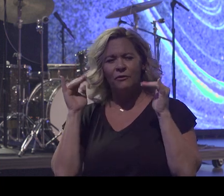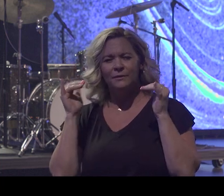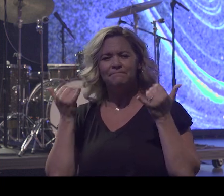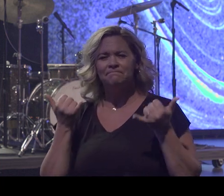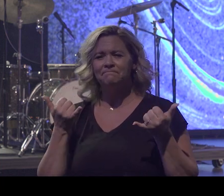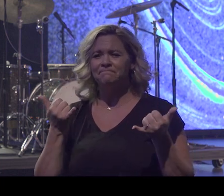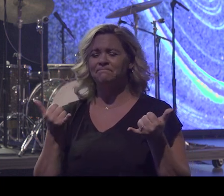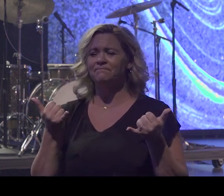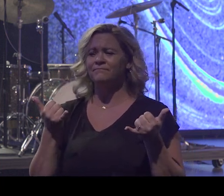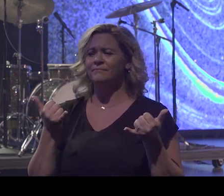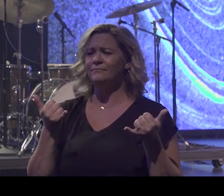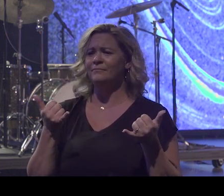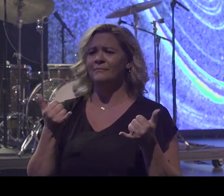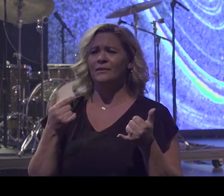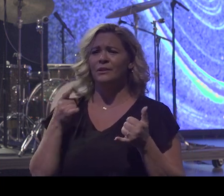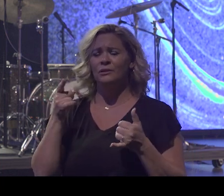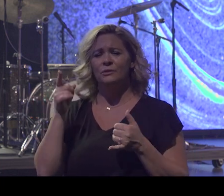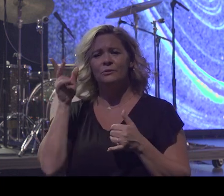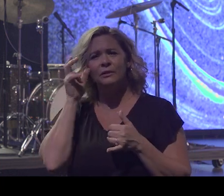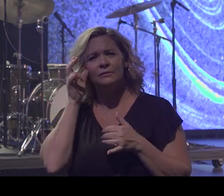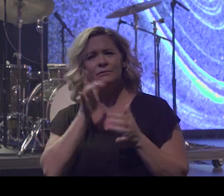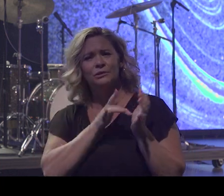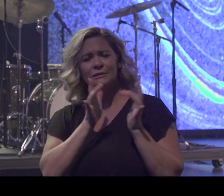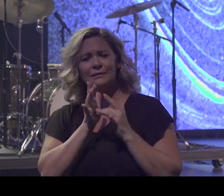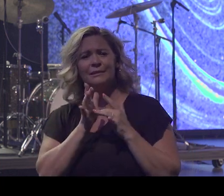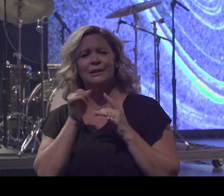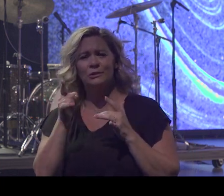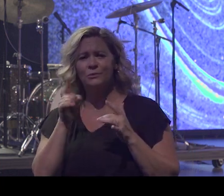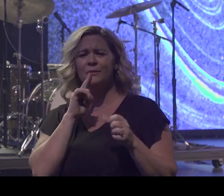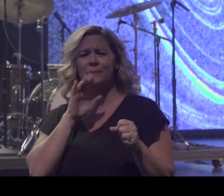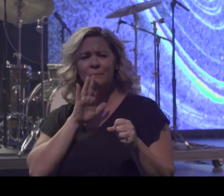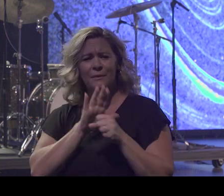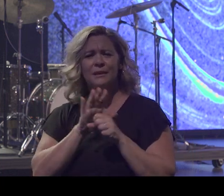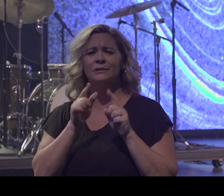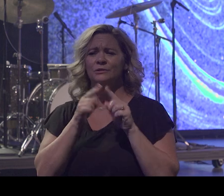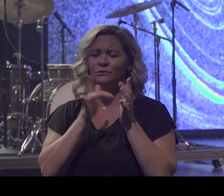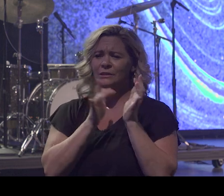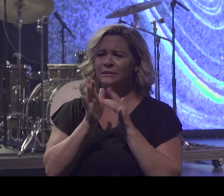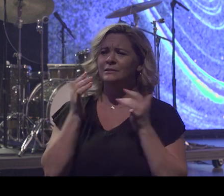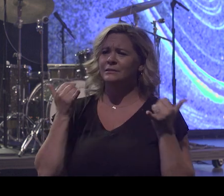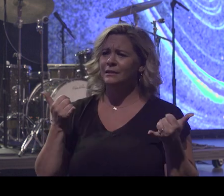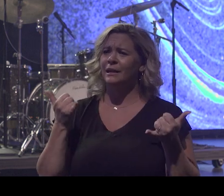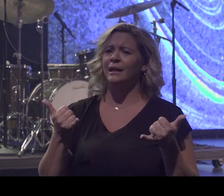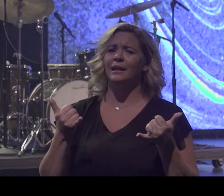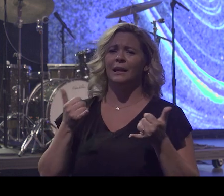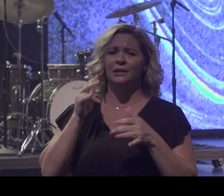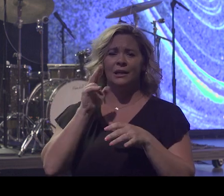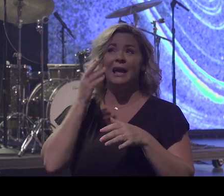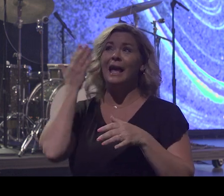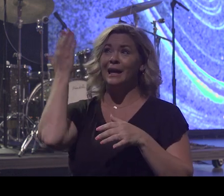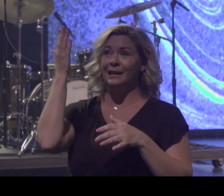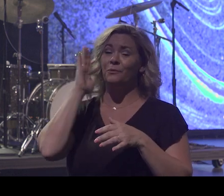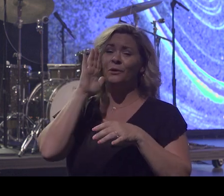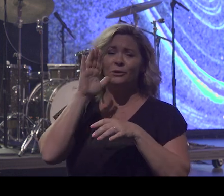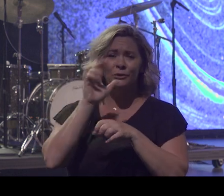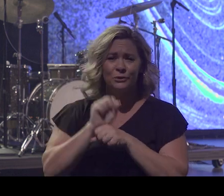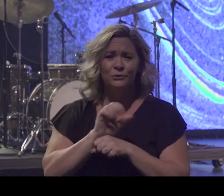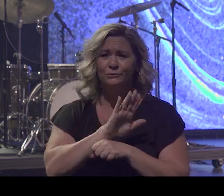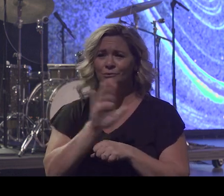else and you'll make a commitment to Jesus too. And he'll use you mightily for his great work. Because it is really good when you